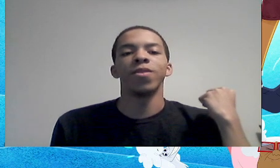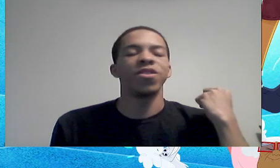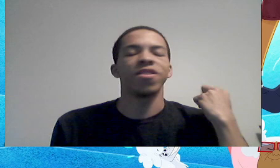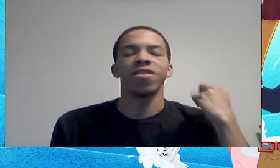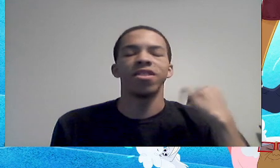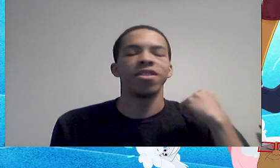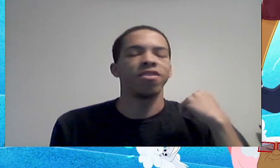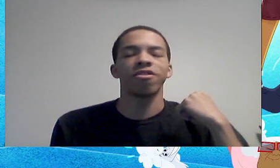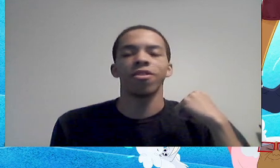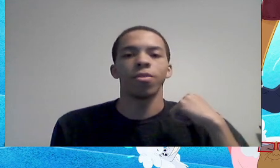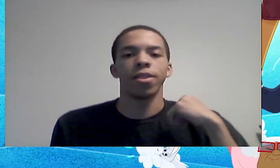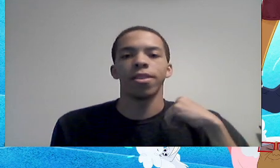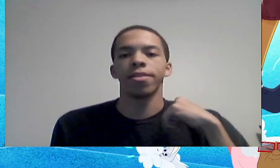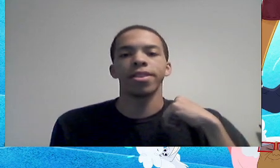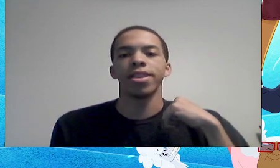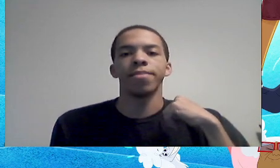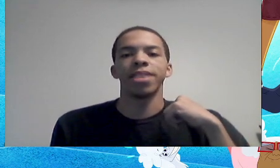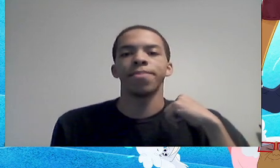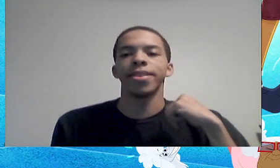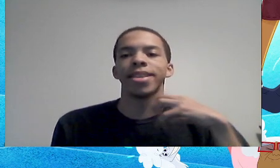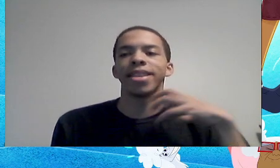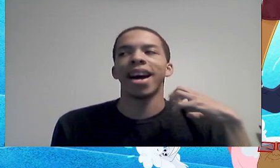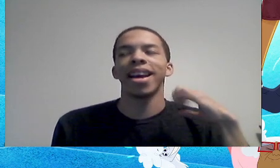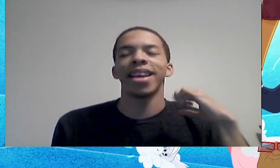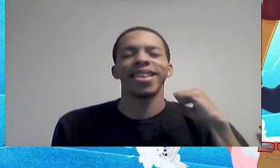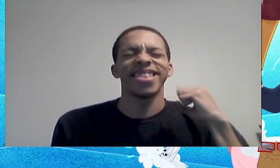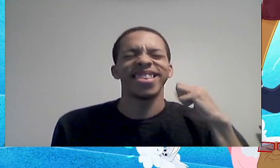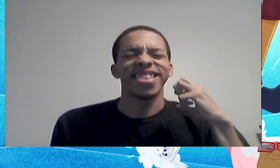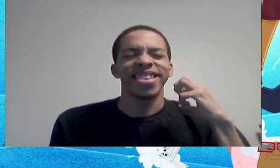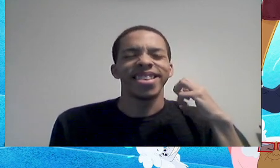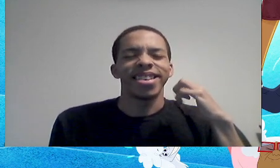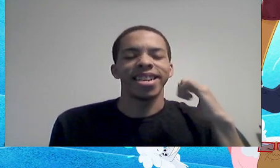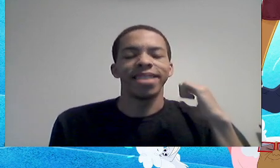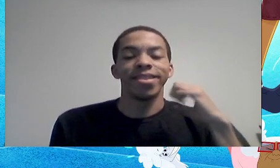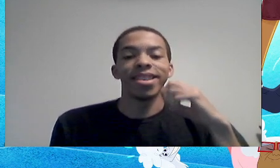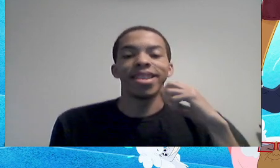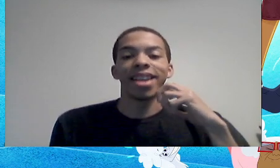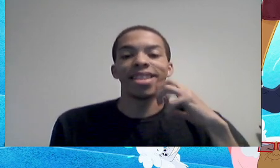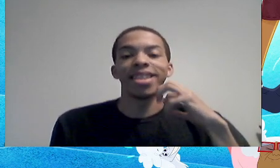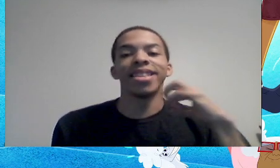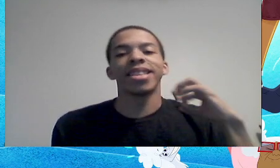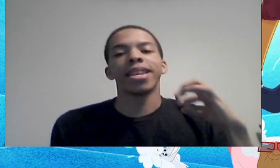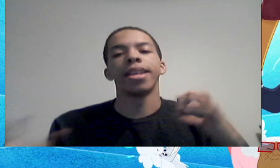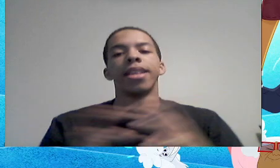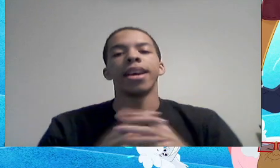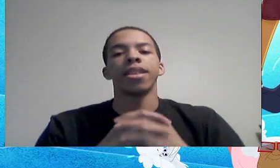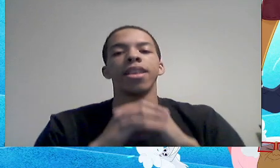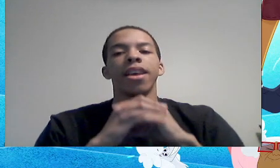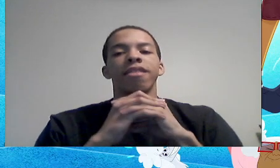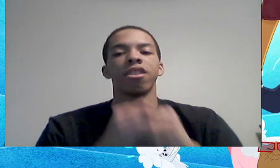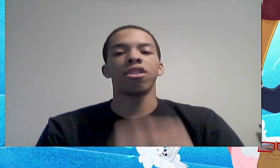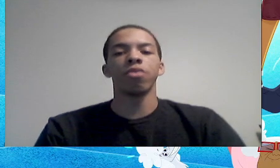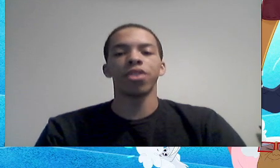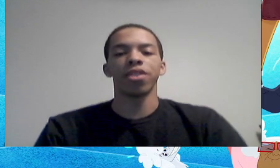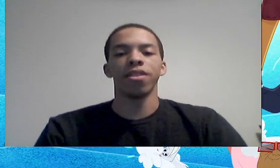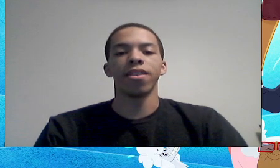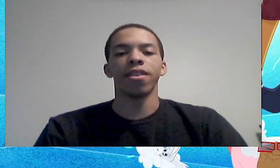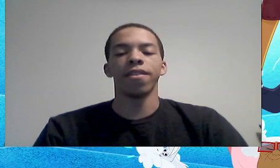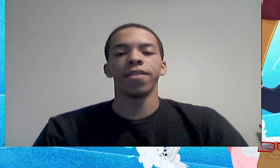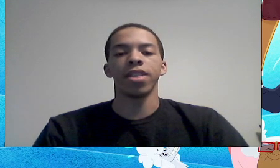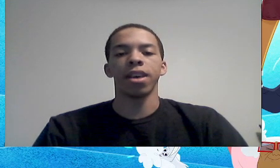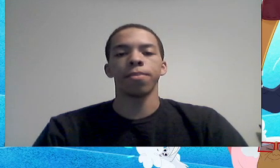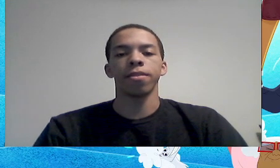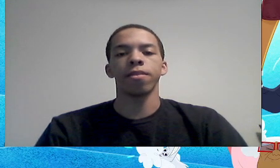was done so wrong, in my opinion. I, I really, I didn't like the execution